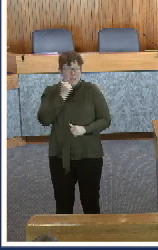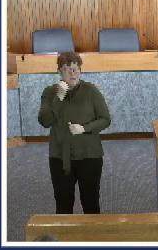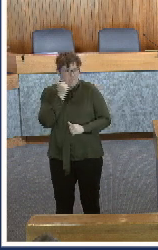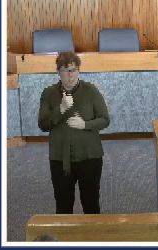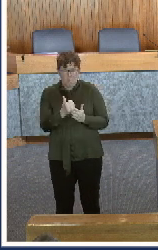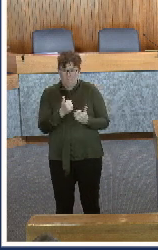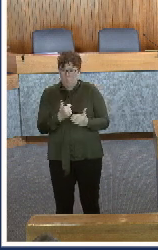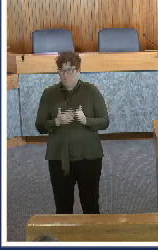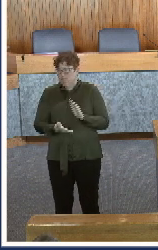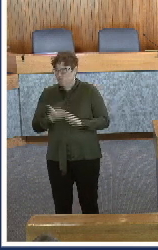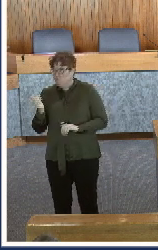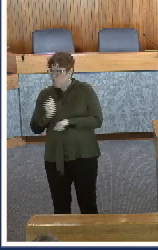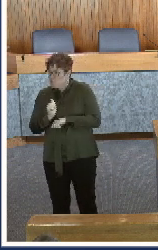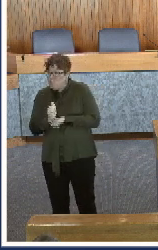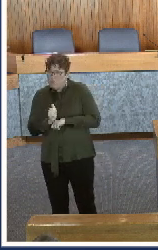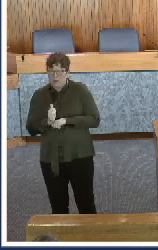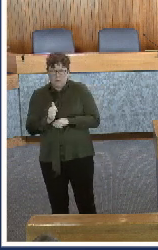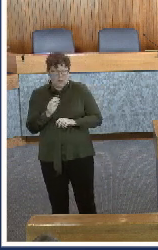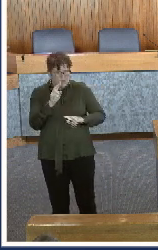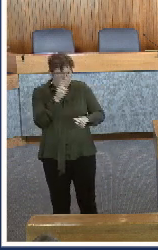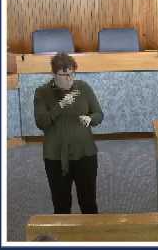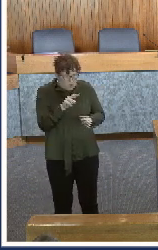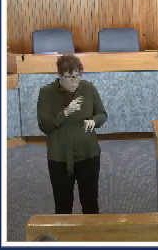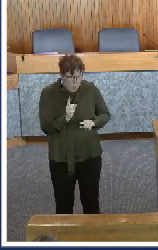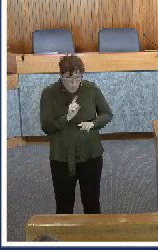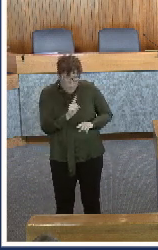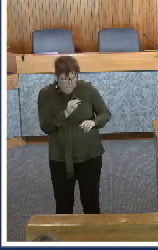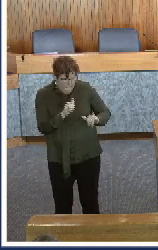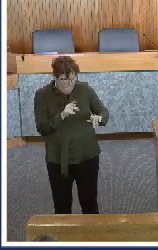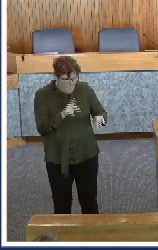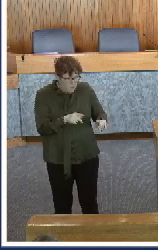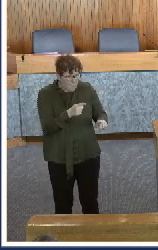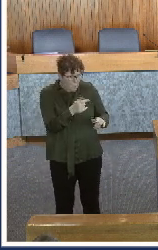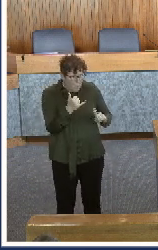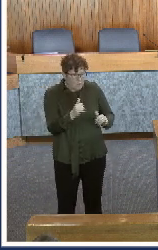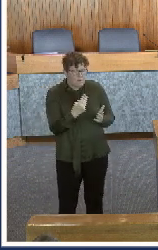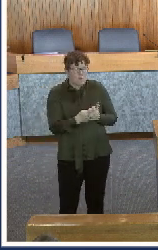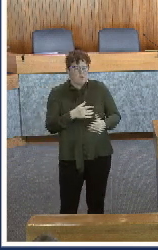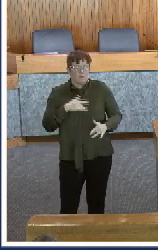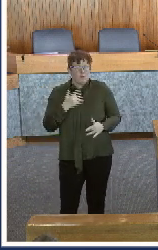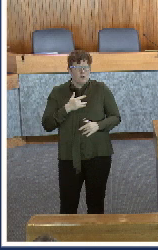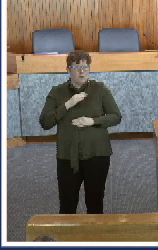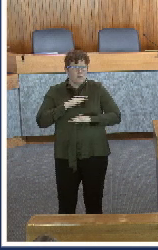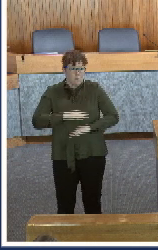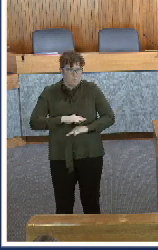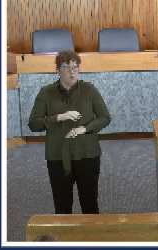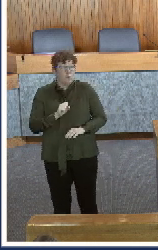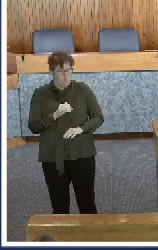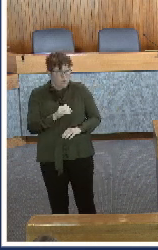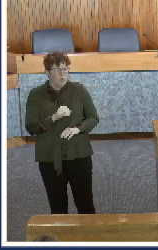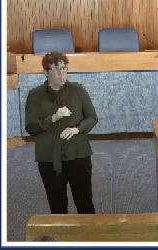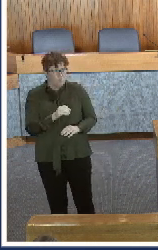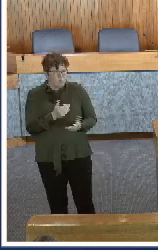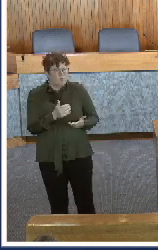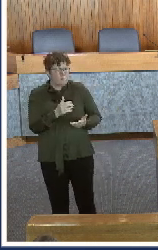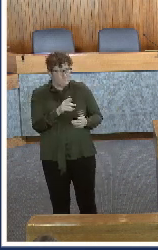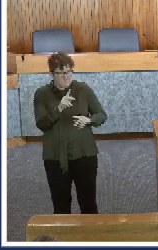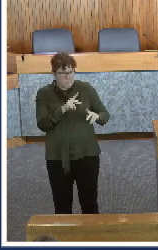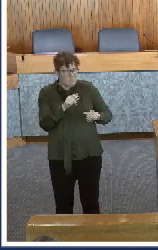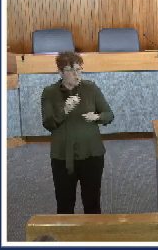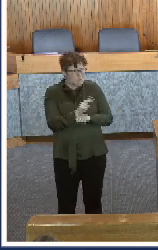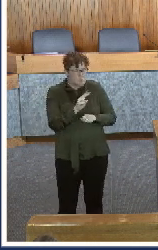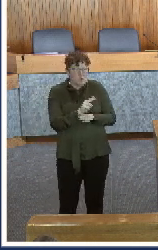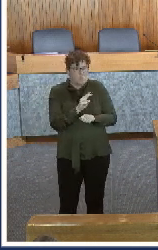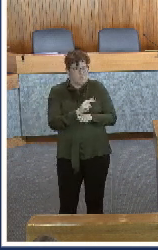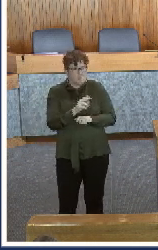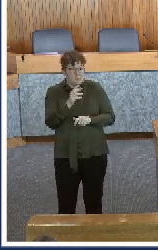work and search for an offender to see where that person is before they start their day. So those searches also represent people seeking information about a custody